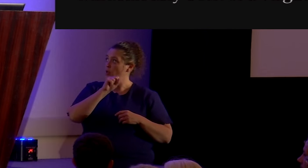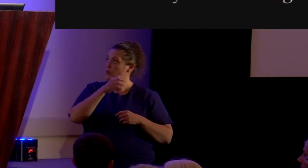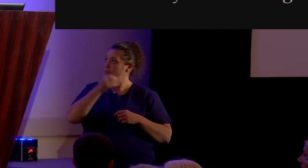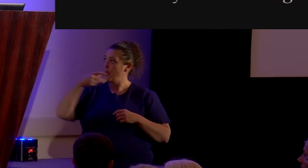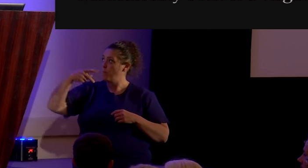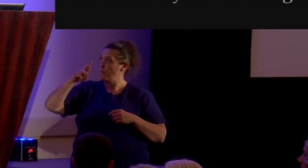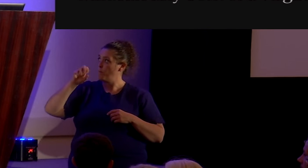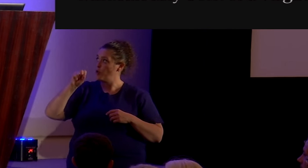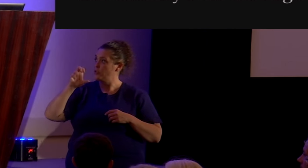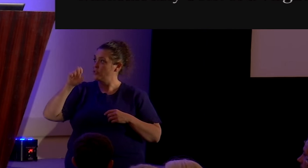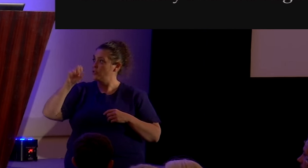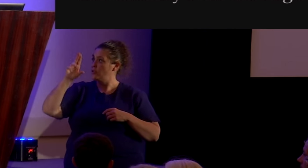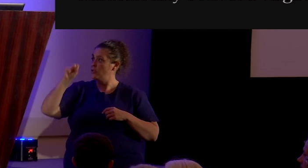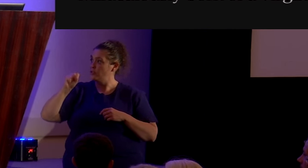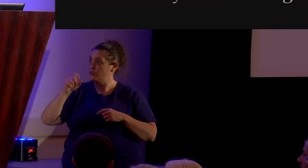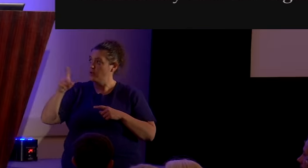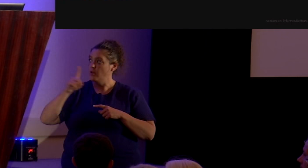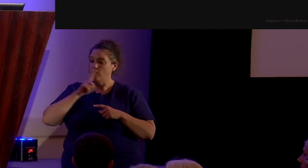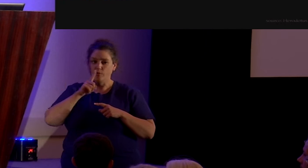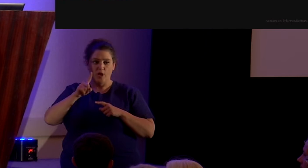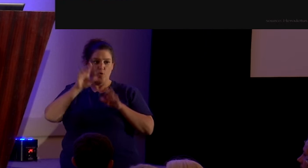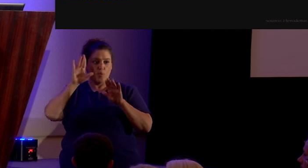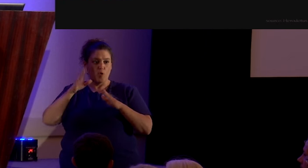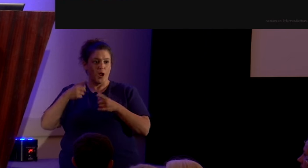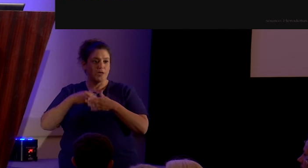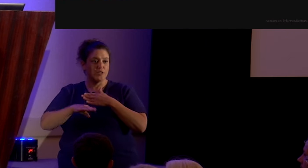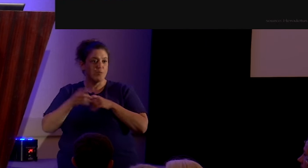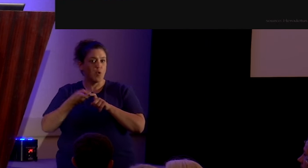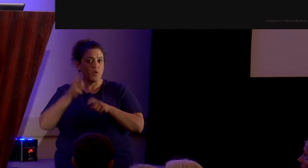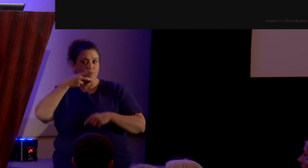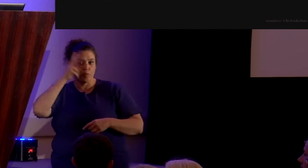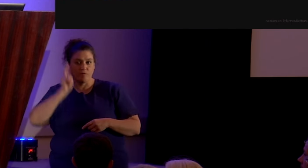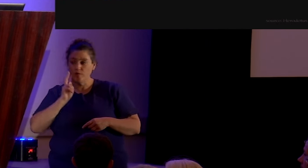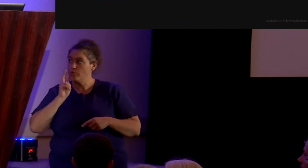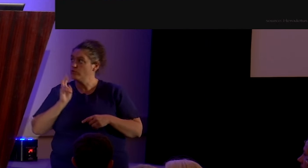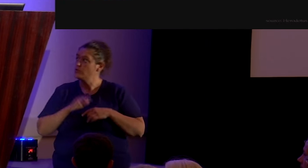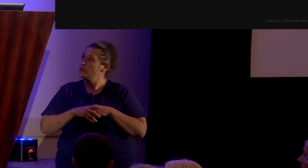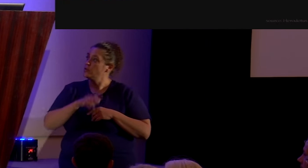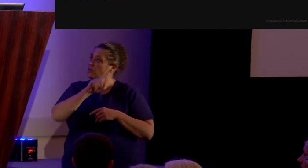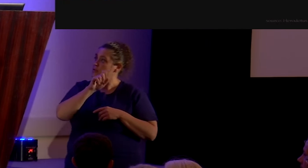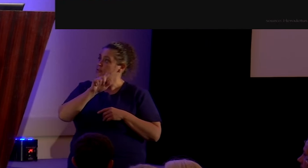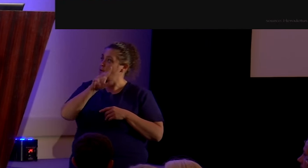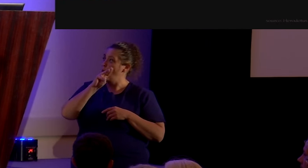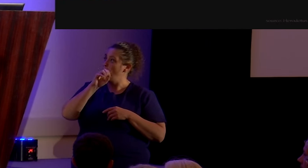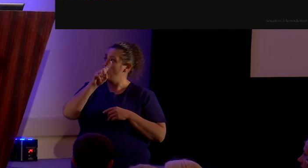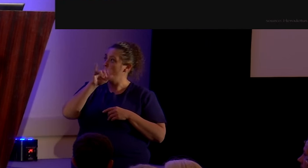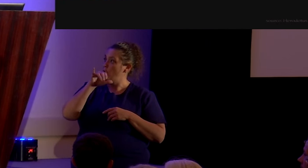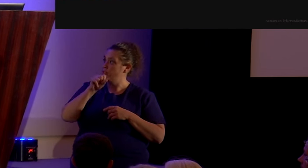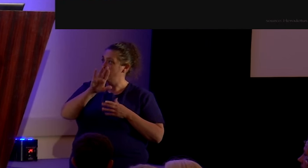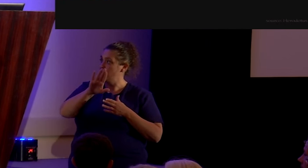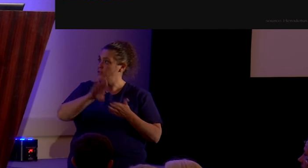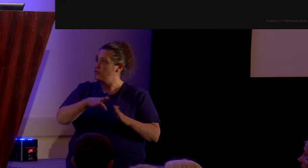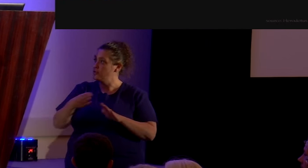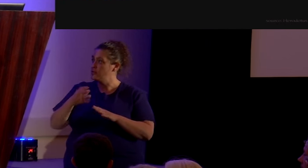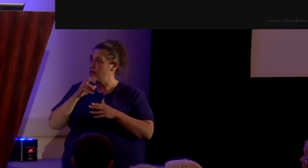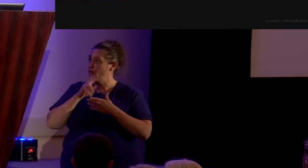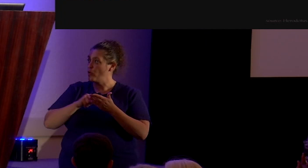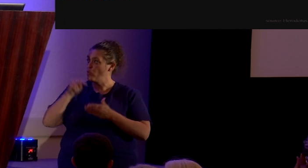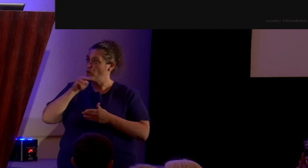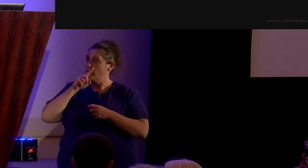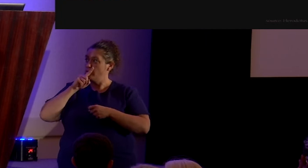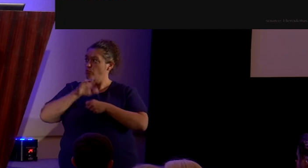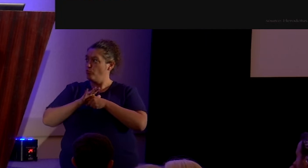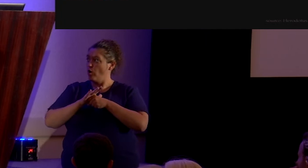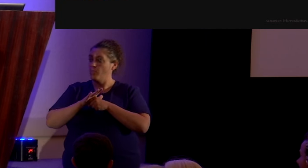miraculously born of a virgin. Zalmoxis, his death and resurrection, assured followers that they would